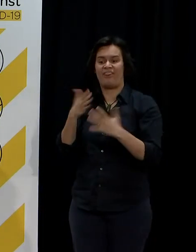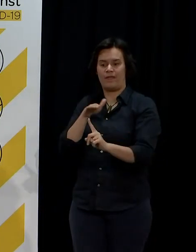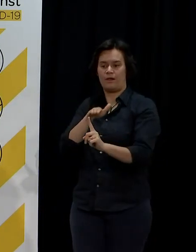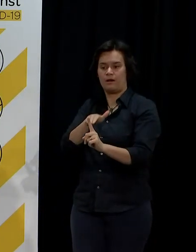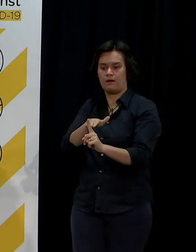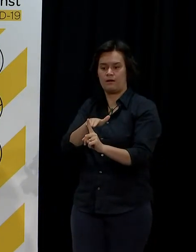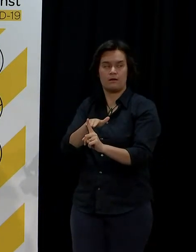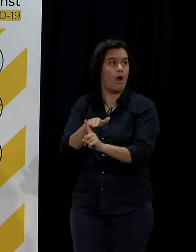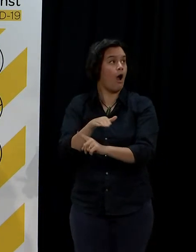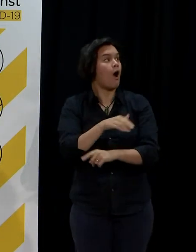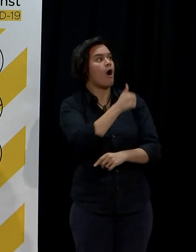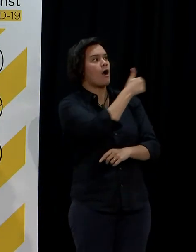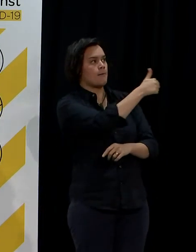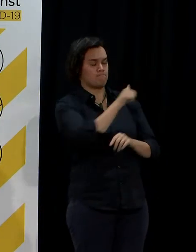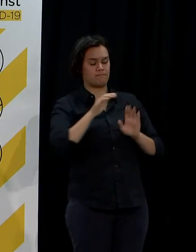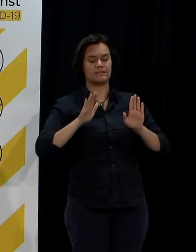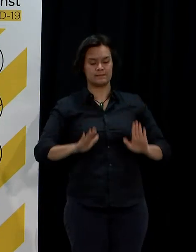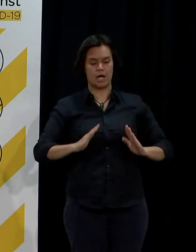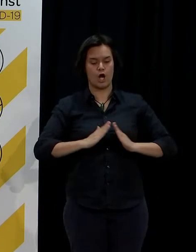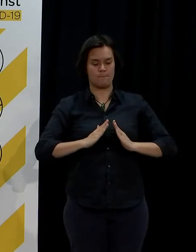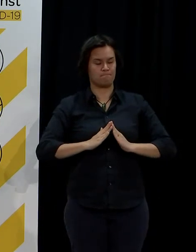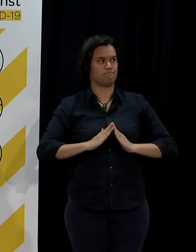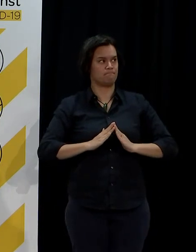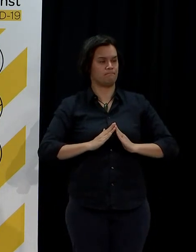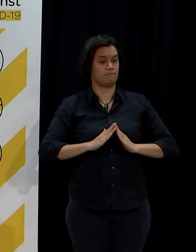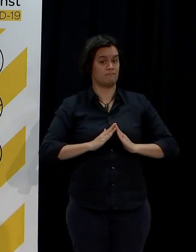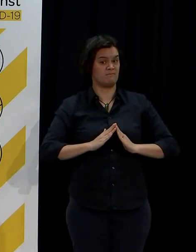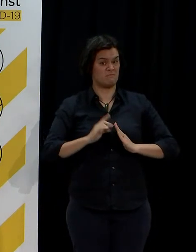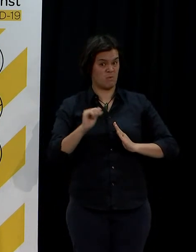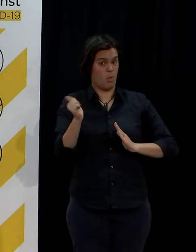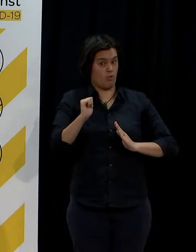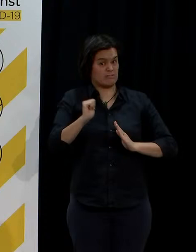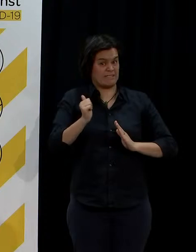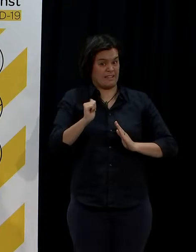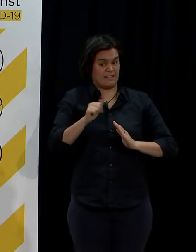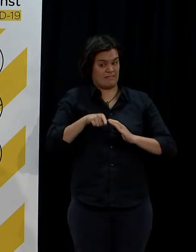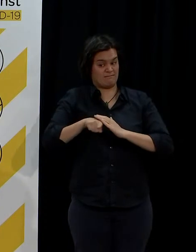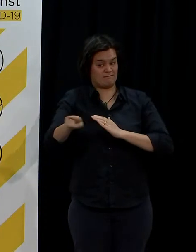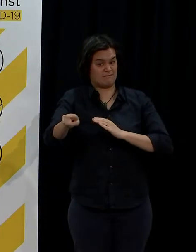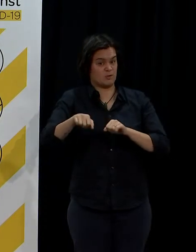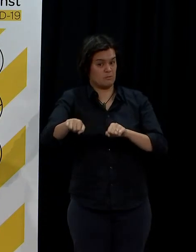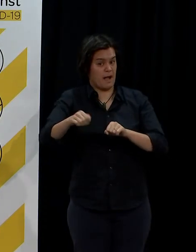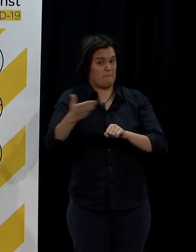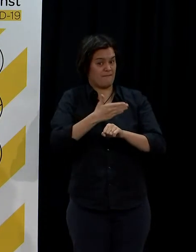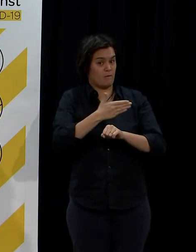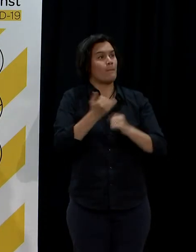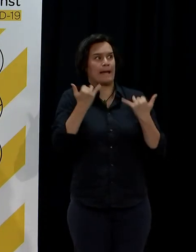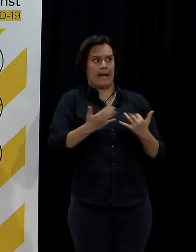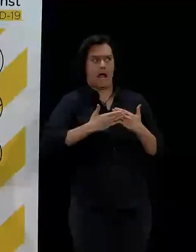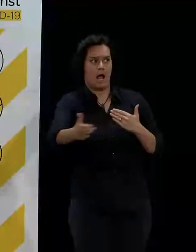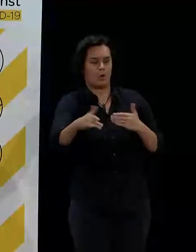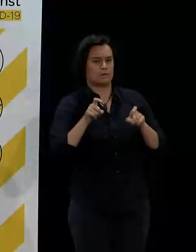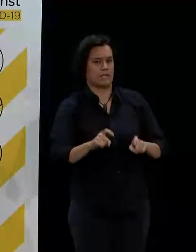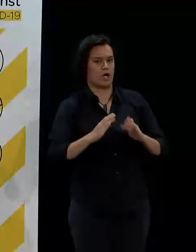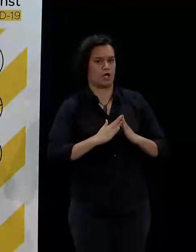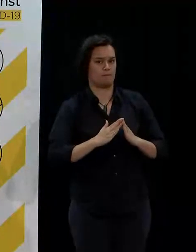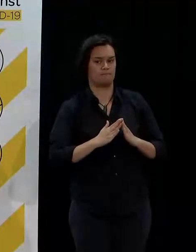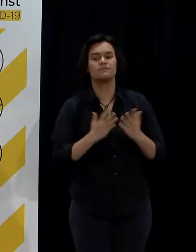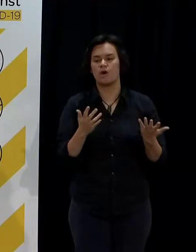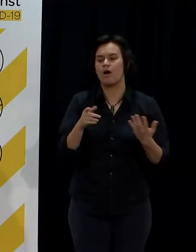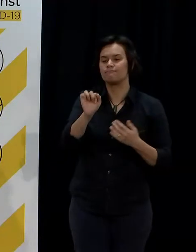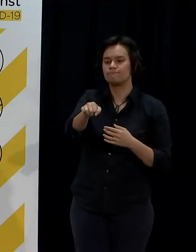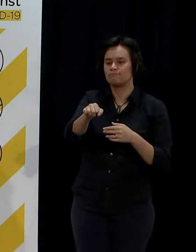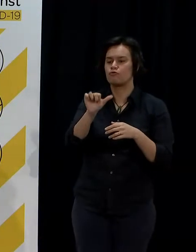numbers in order to assess whether that's the case or whether or not we have issues with compliance. But generally, our public health units are generally